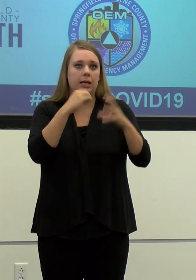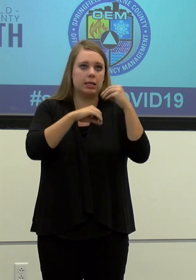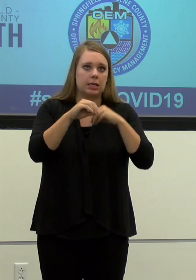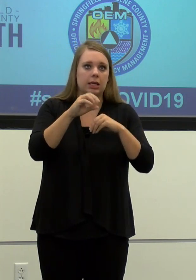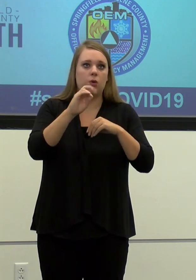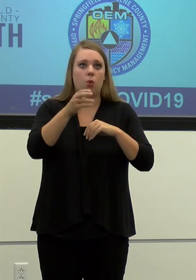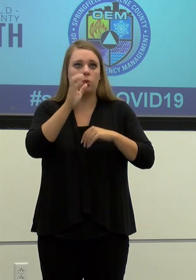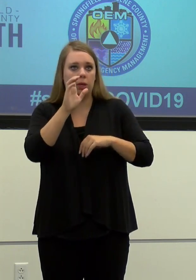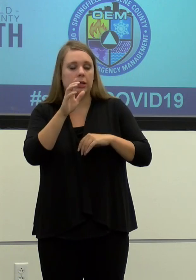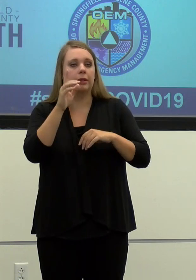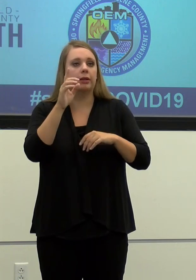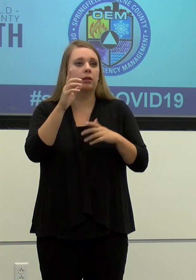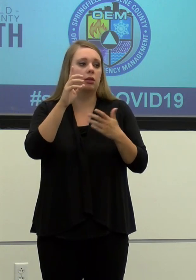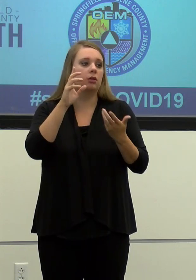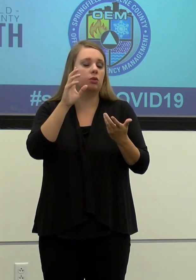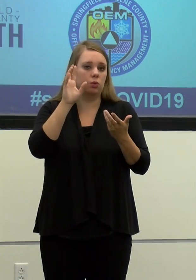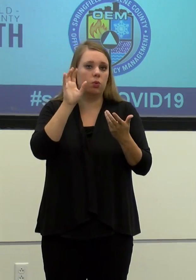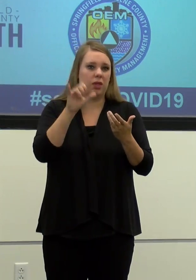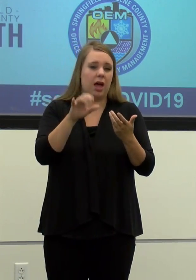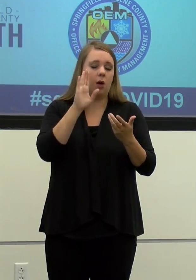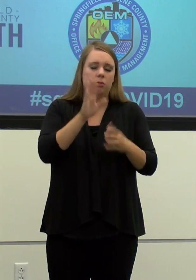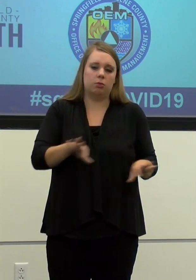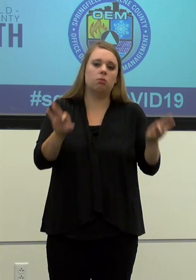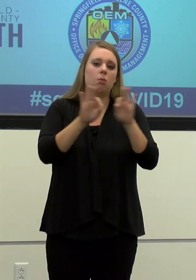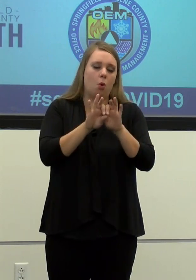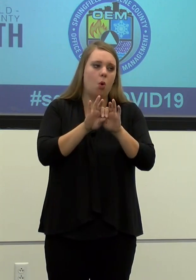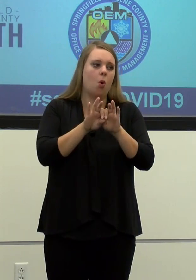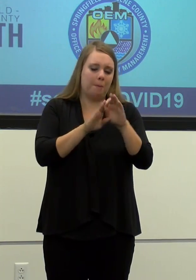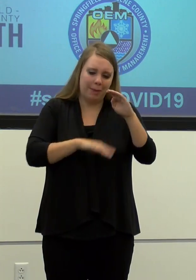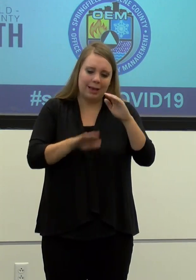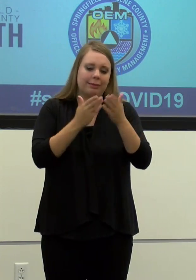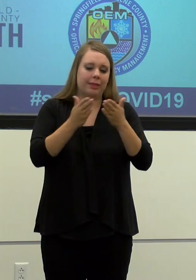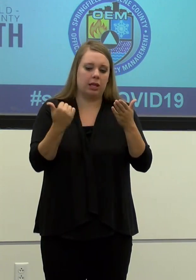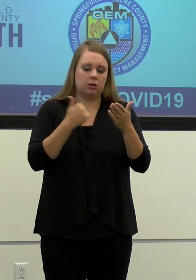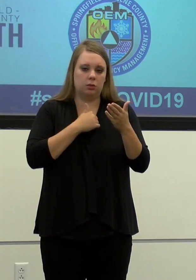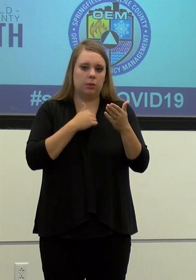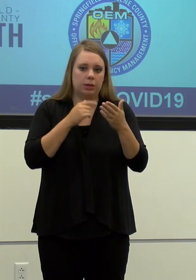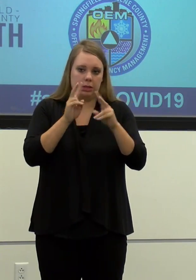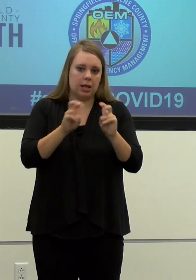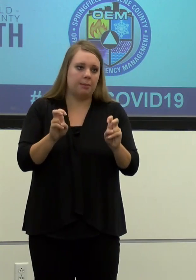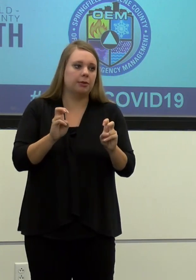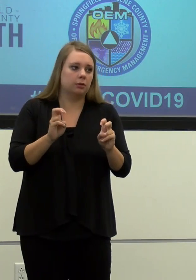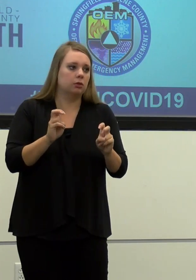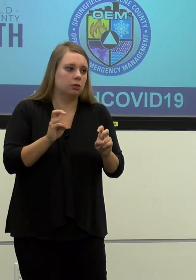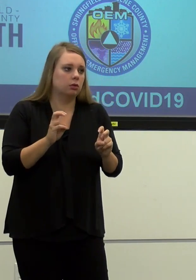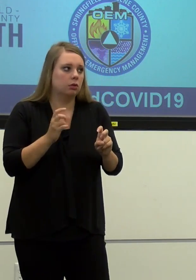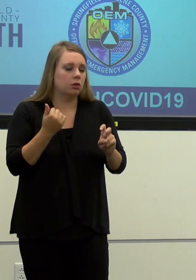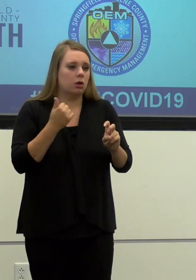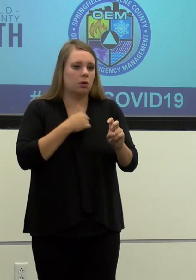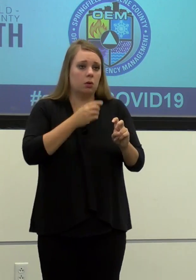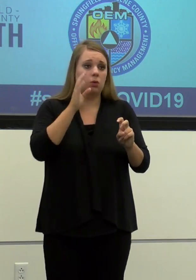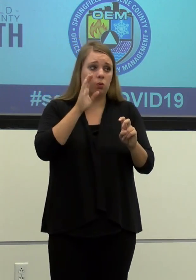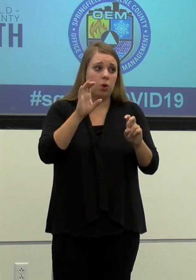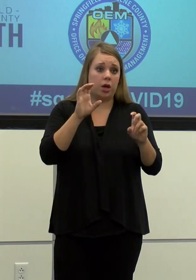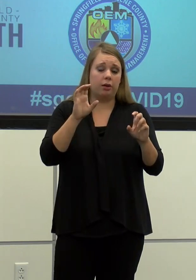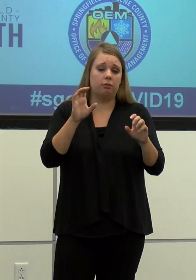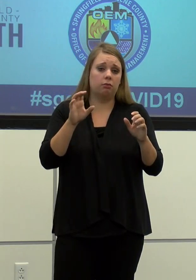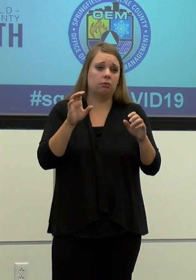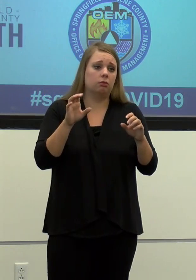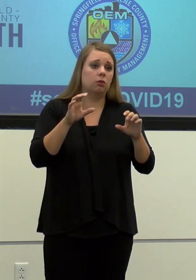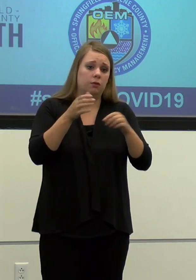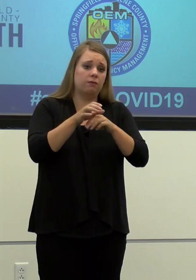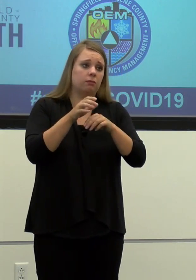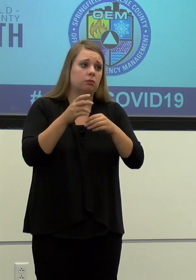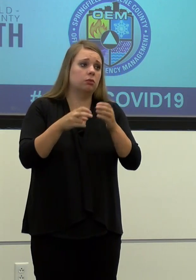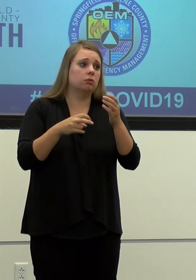eating or drinking. So those are going to be important and fundamental things that we look to, and we are going to be doing enforcement. We're